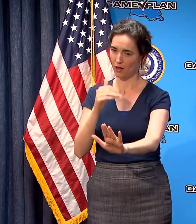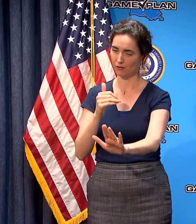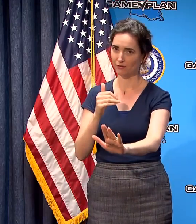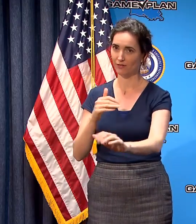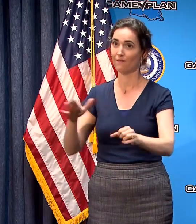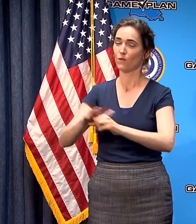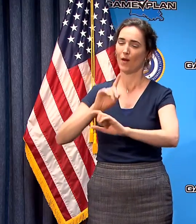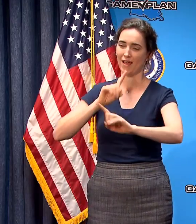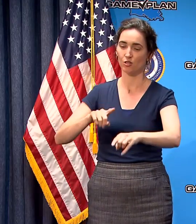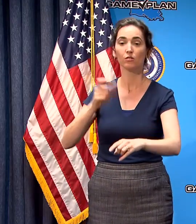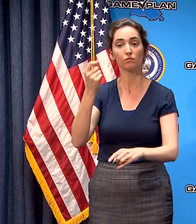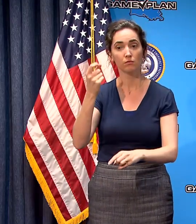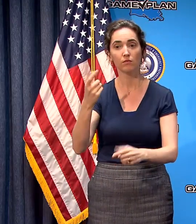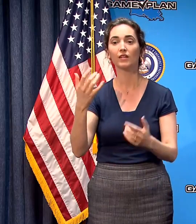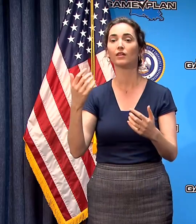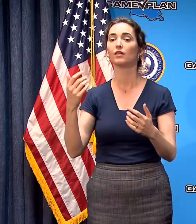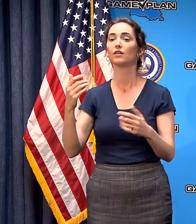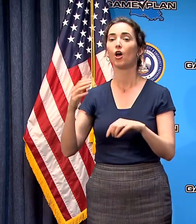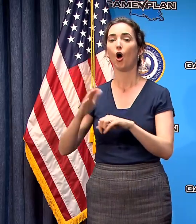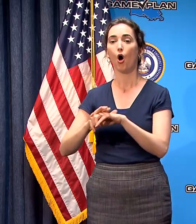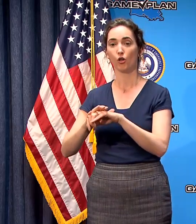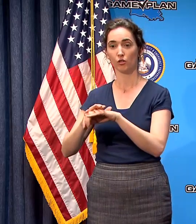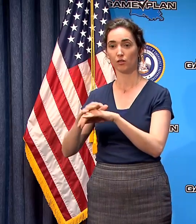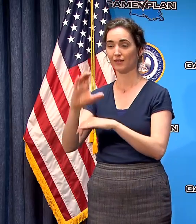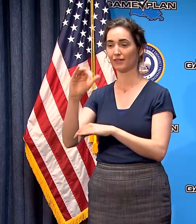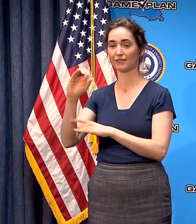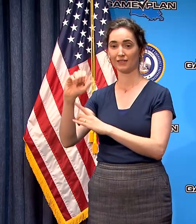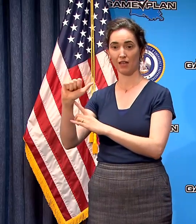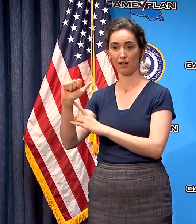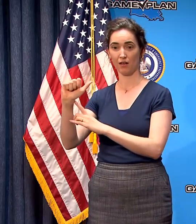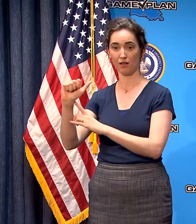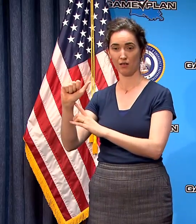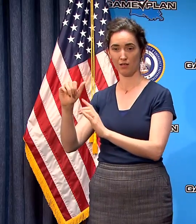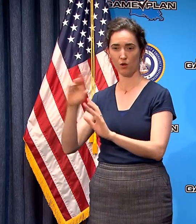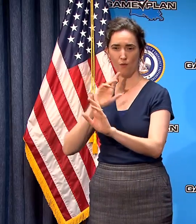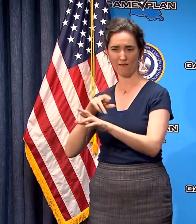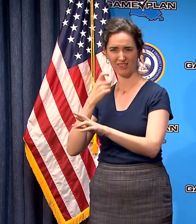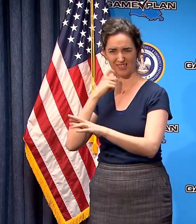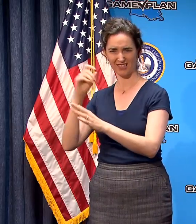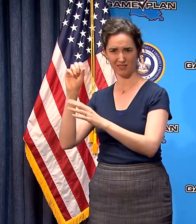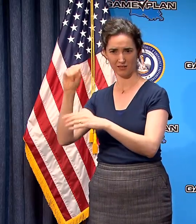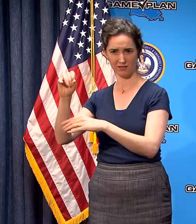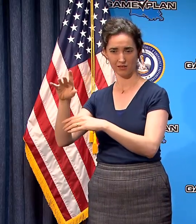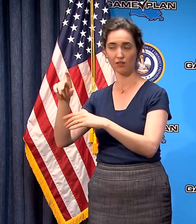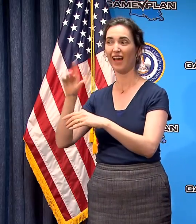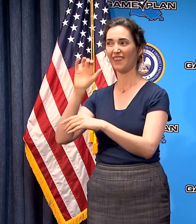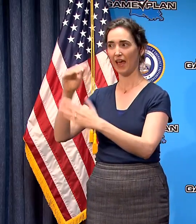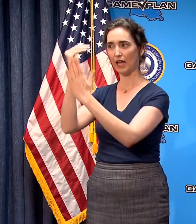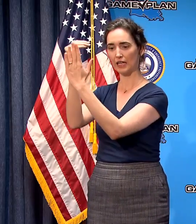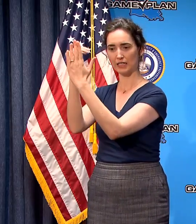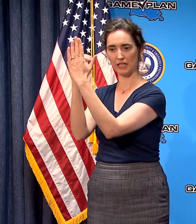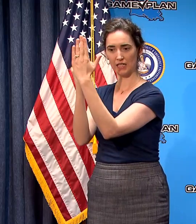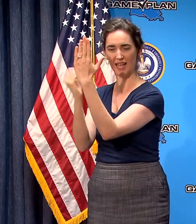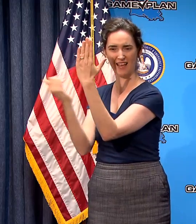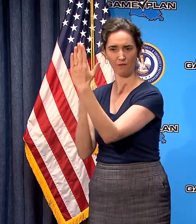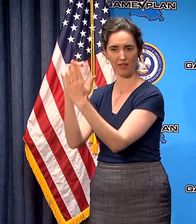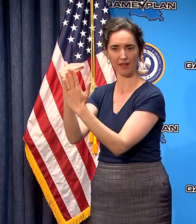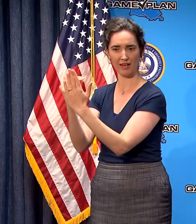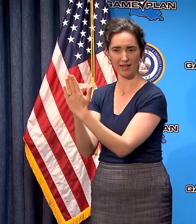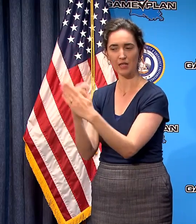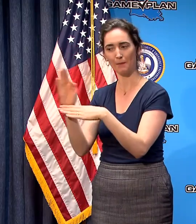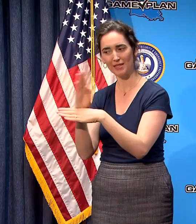there is an exhaustive list under that CISA reference that I made they can go look there I can tell you that